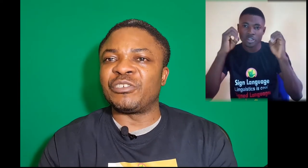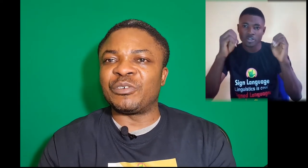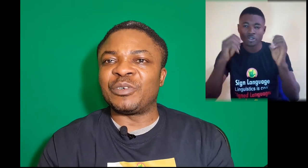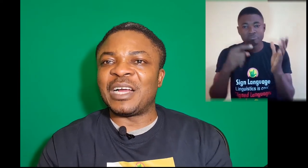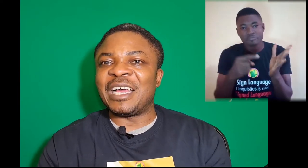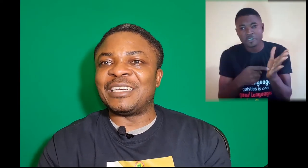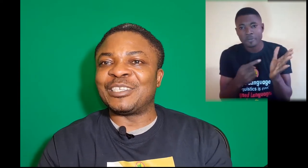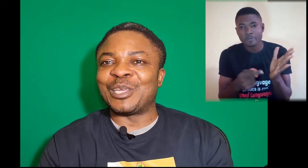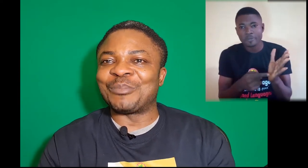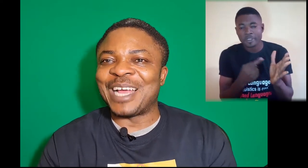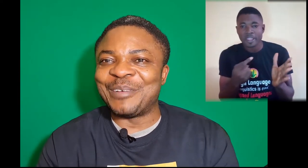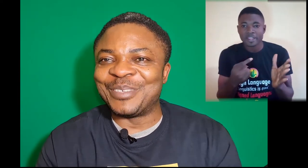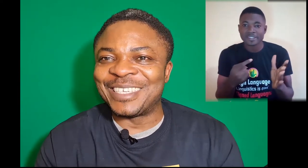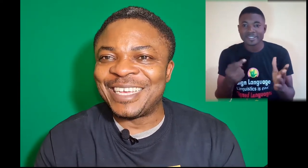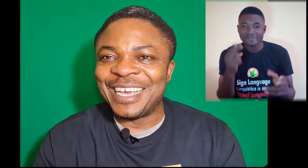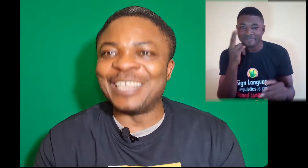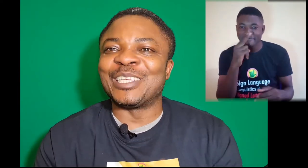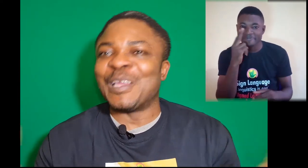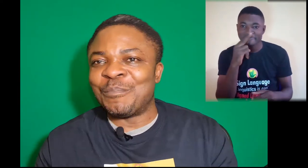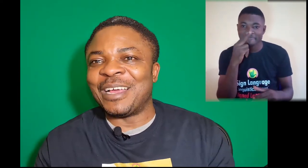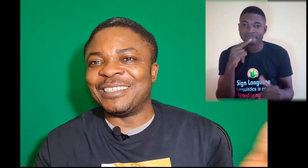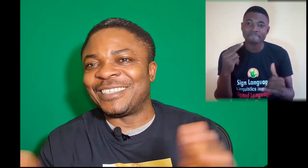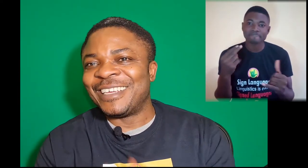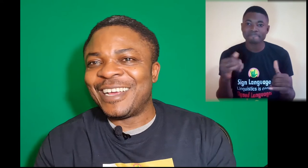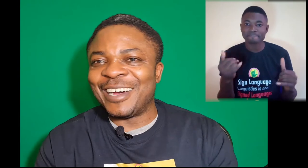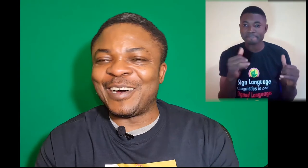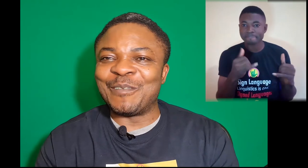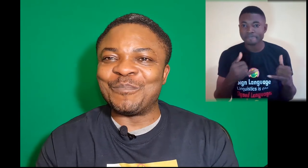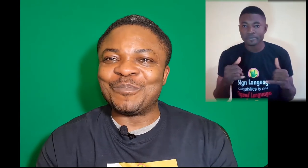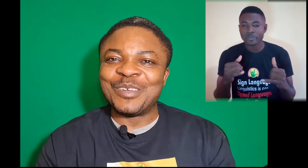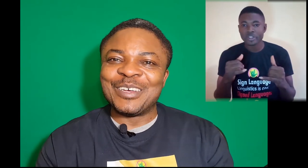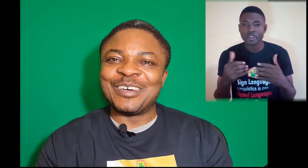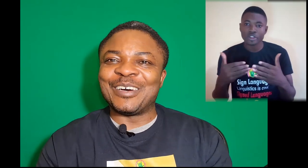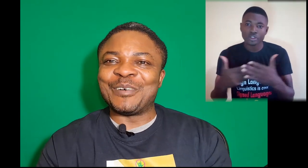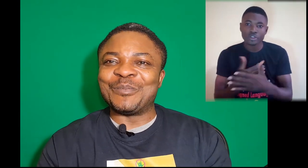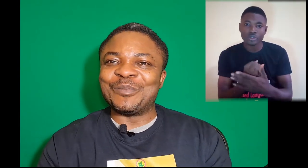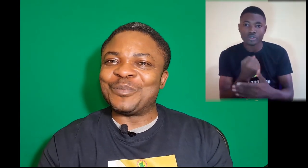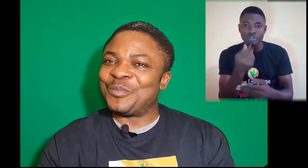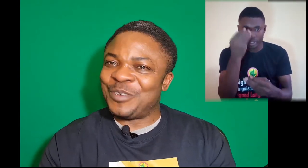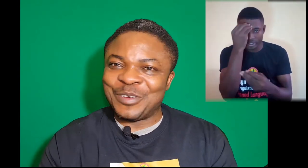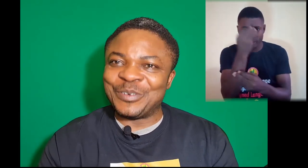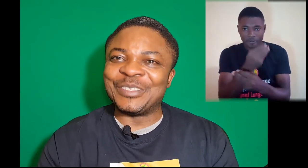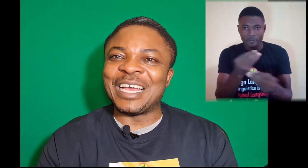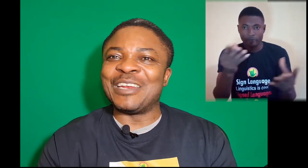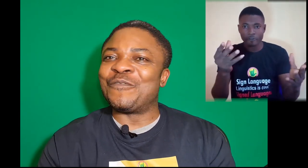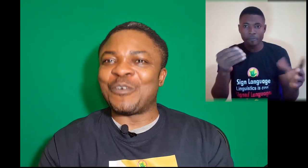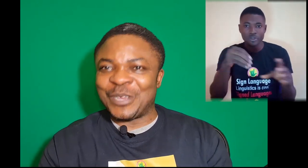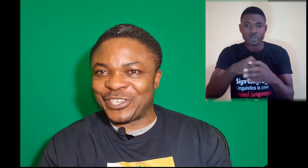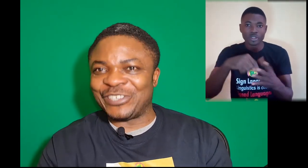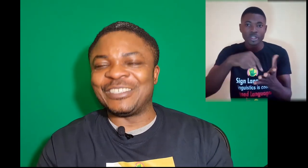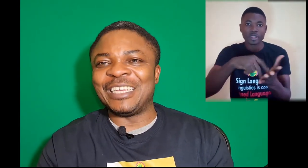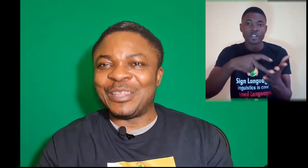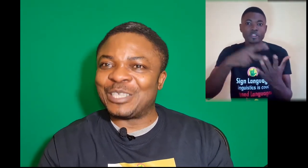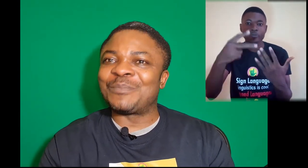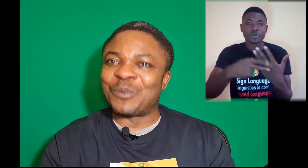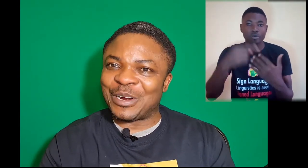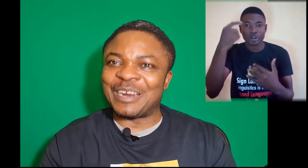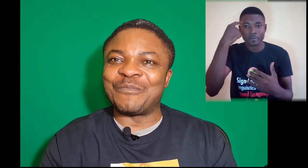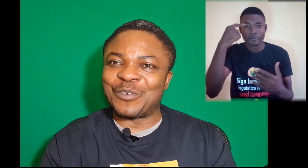and sometimes entertainment, um, um, news and information in this program for